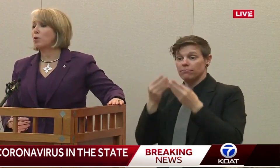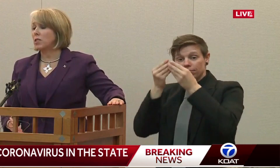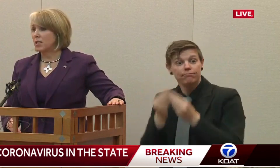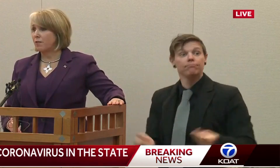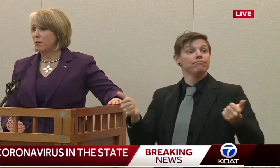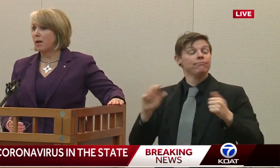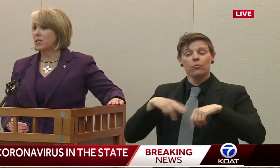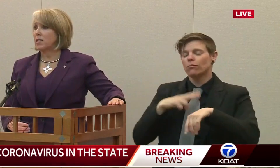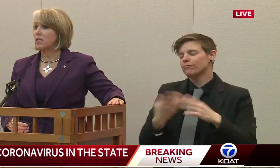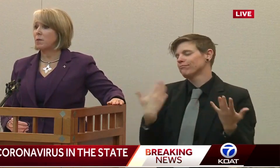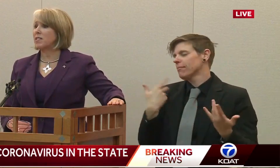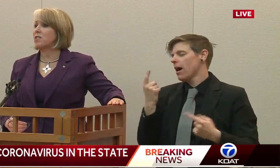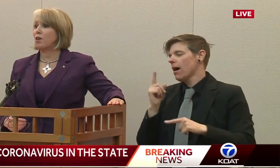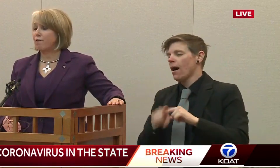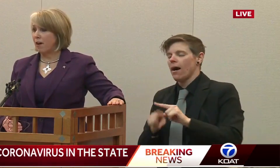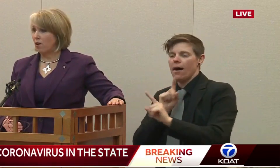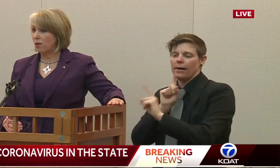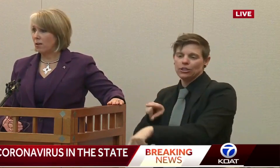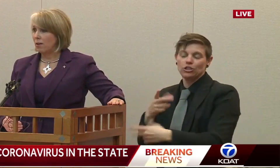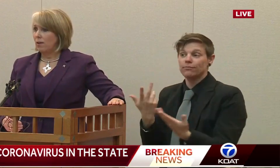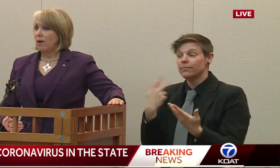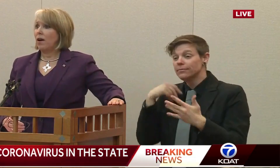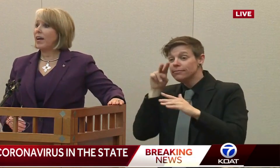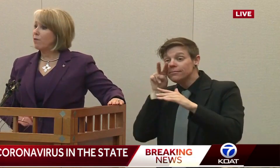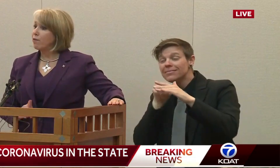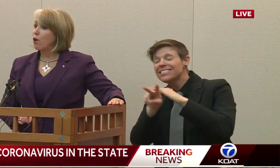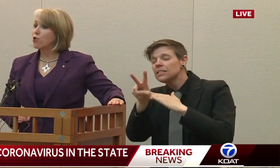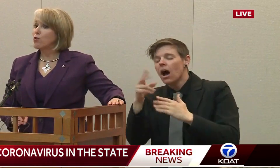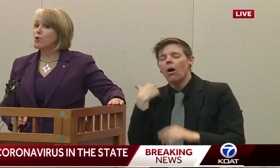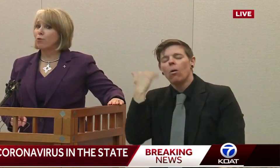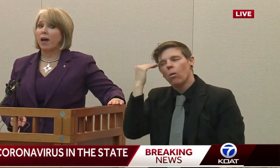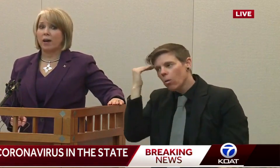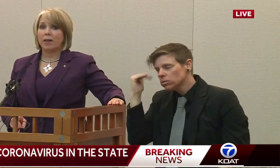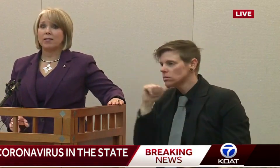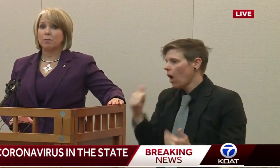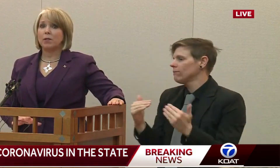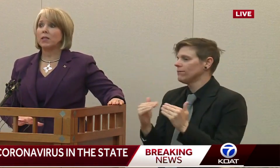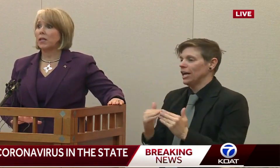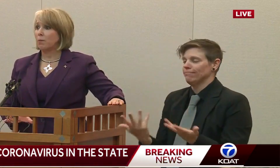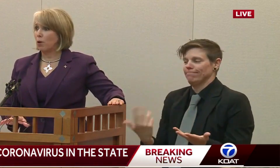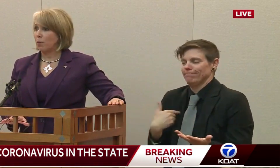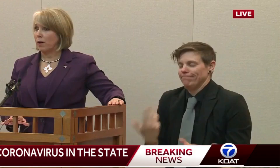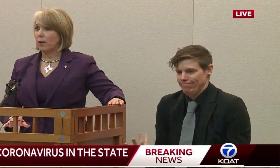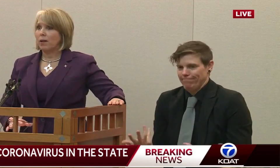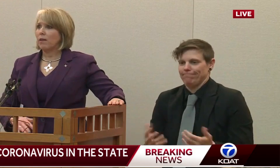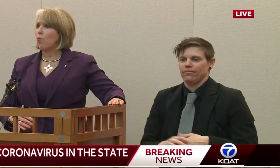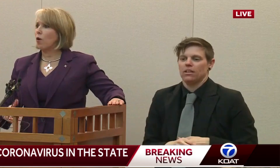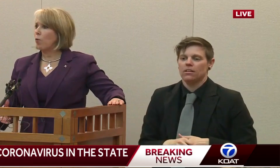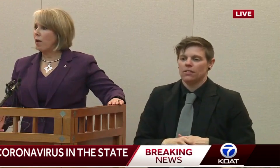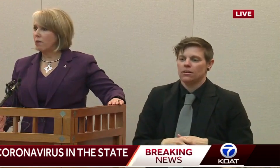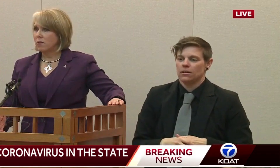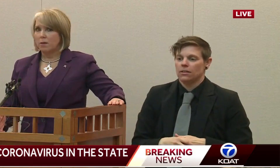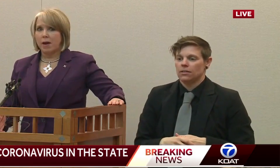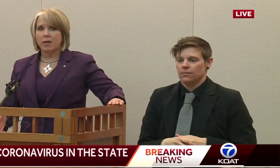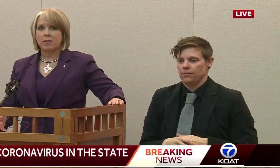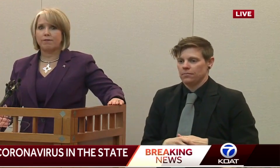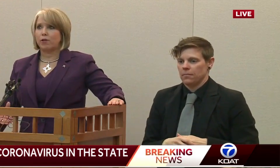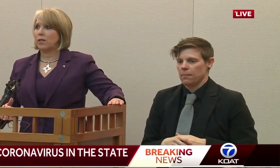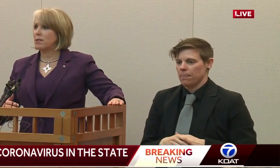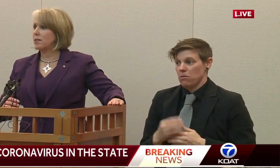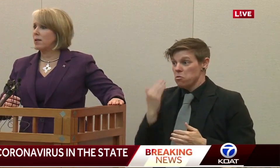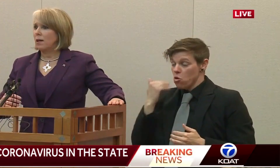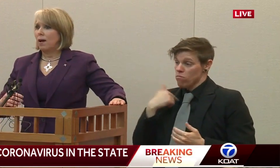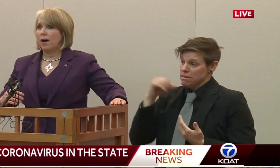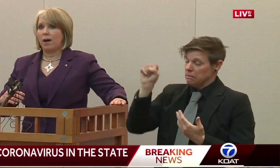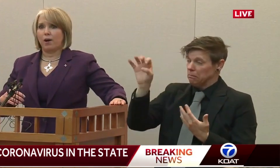do. And I won't predict for New Mexicans because it's unfair. And for folks who do that, it's completely inappropriate that warm weather is going to make a